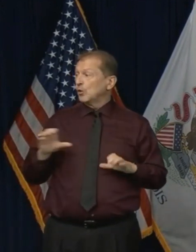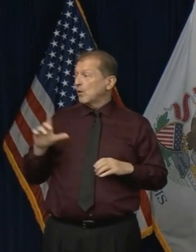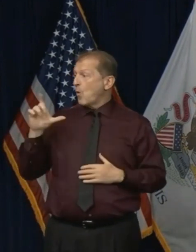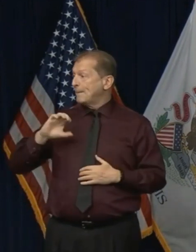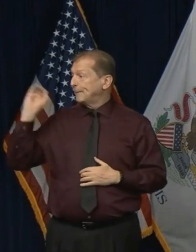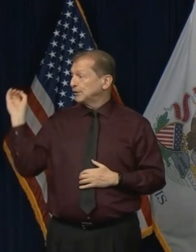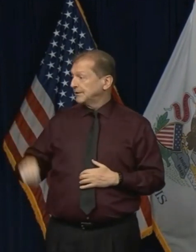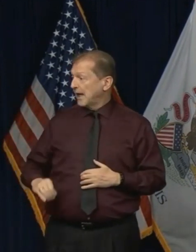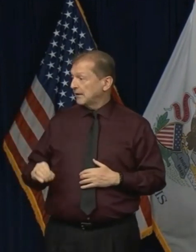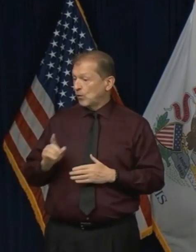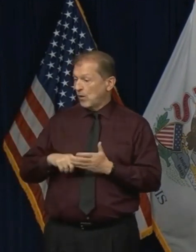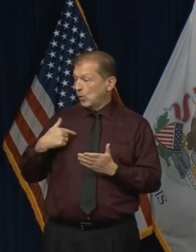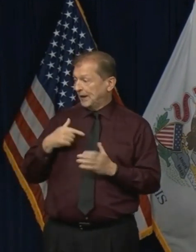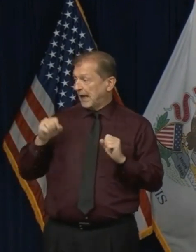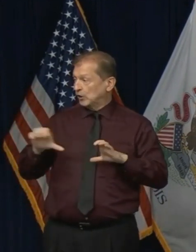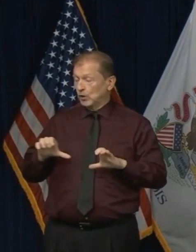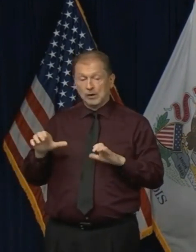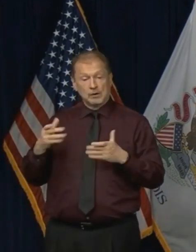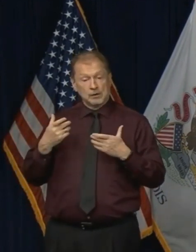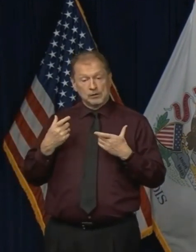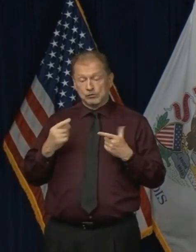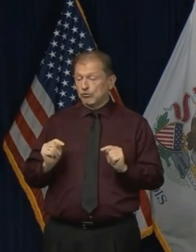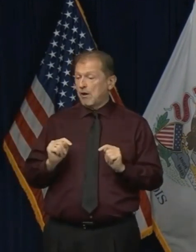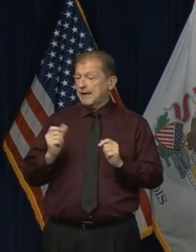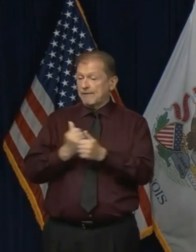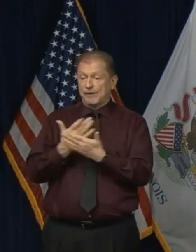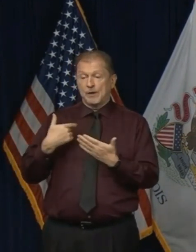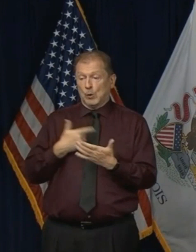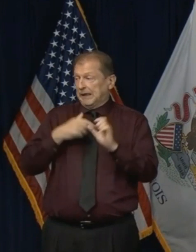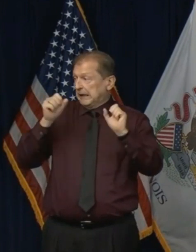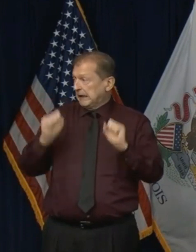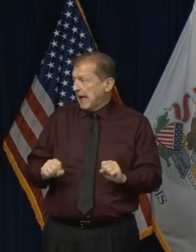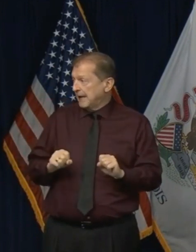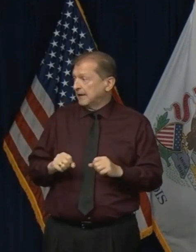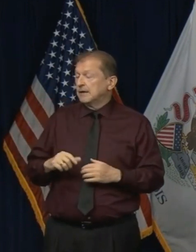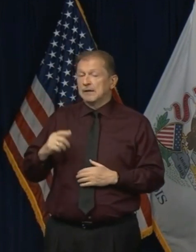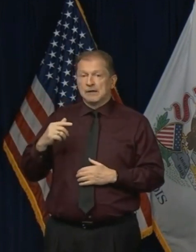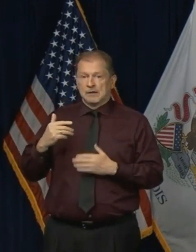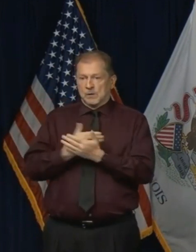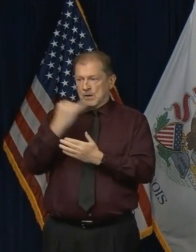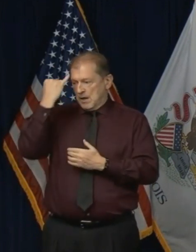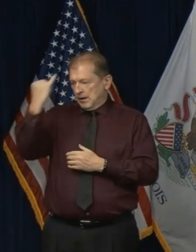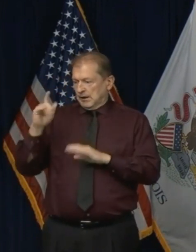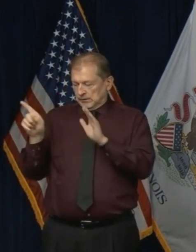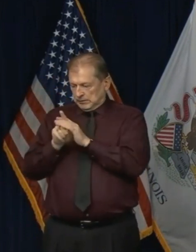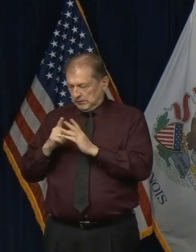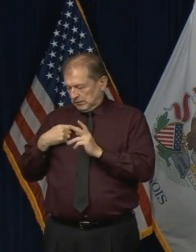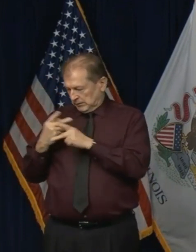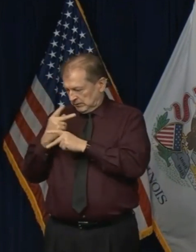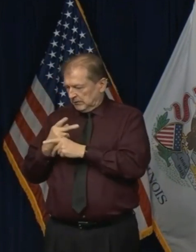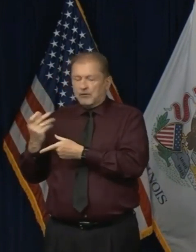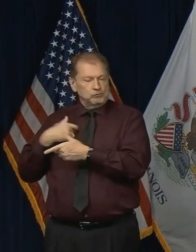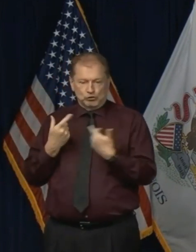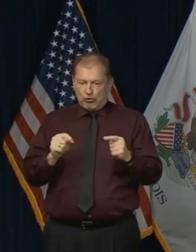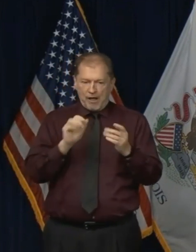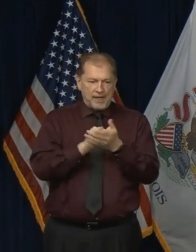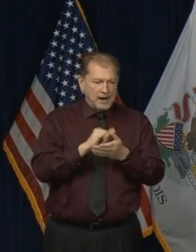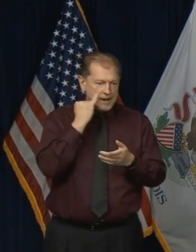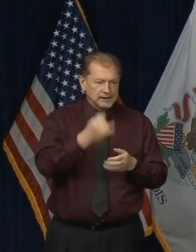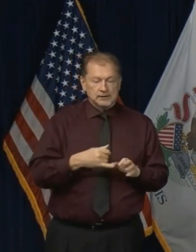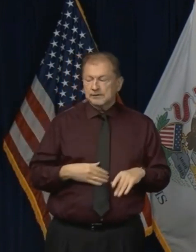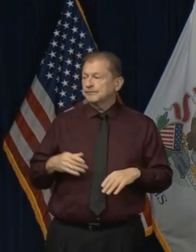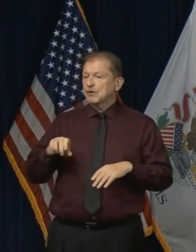to do everything that we can do, and every idea is, you know, is not immediately a bad one. In fact, I'll take, you know, good